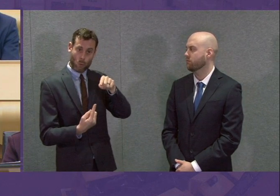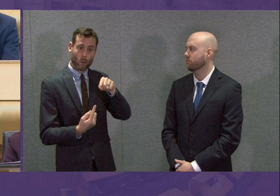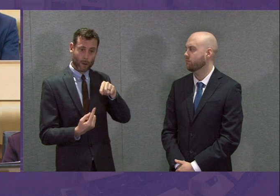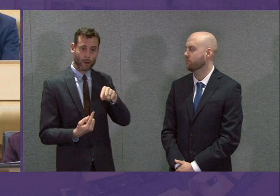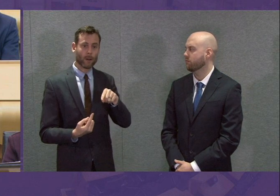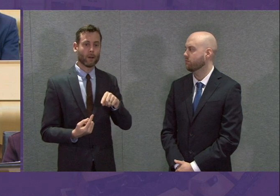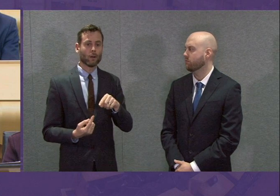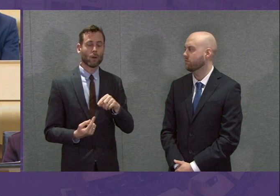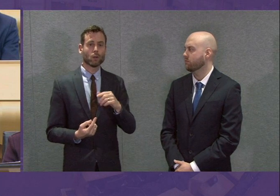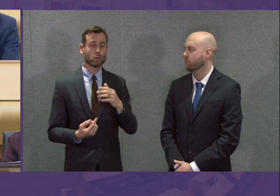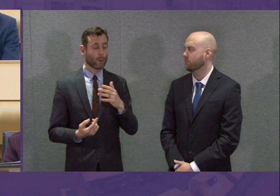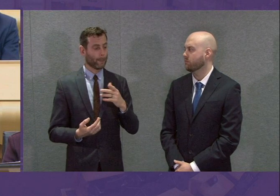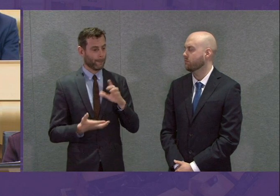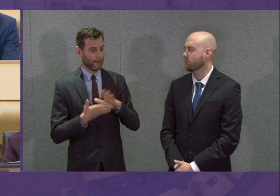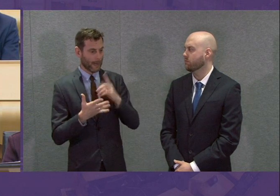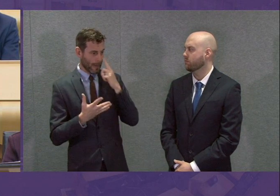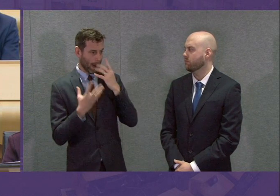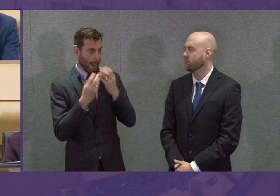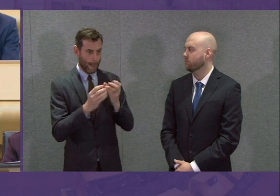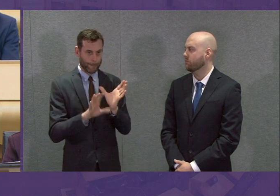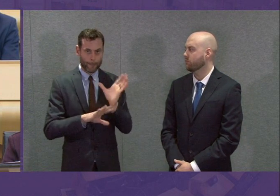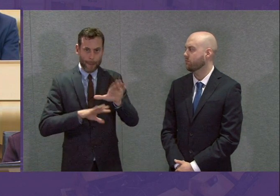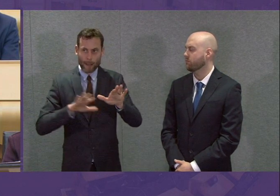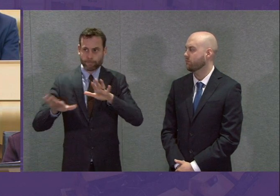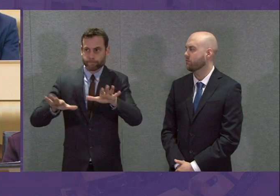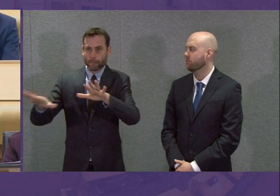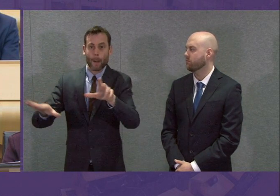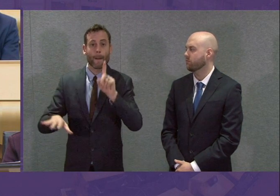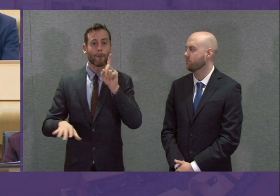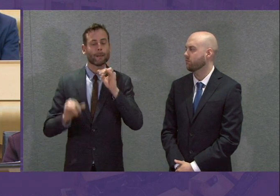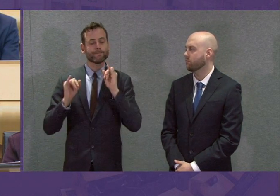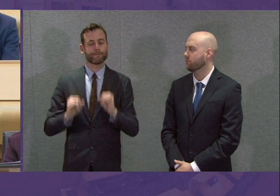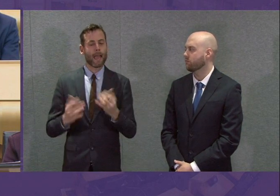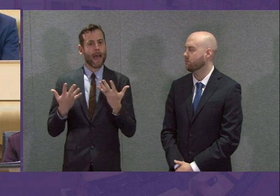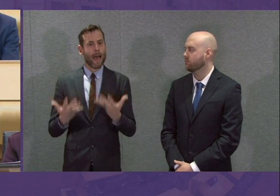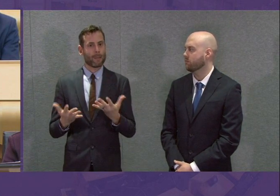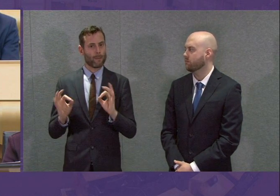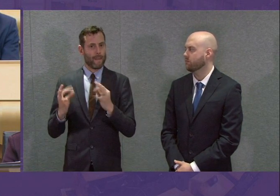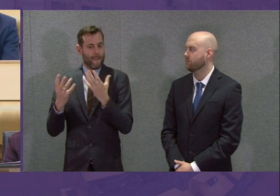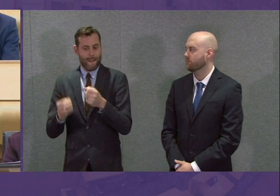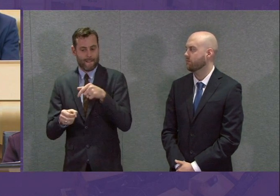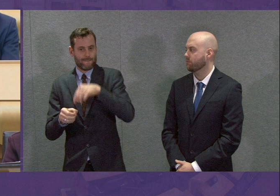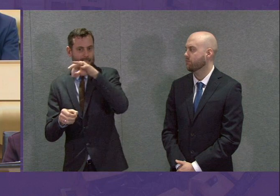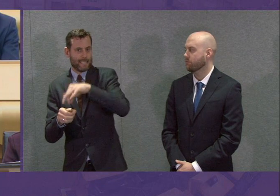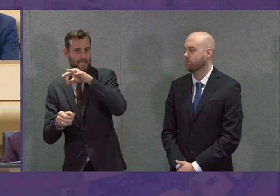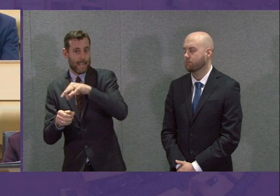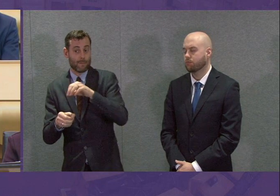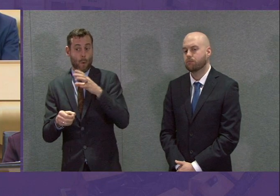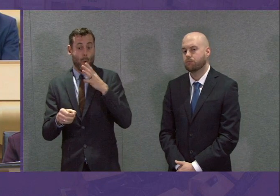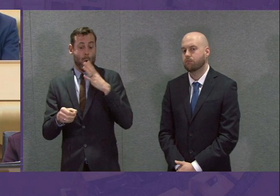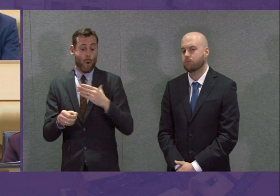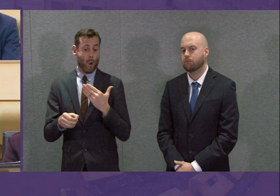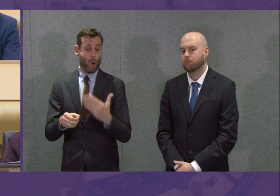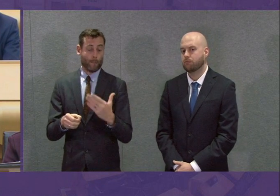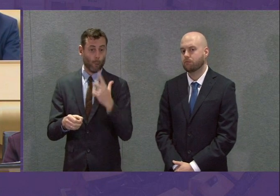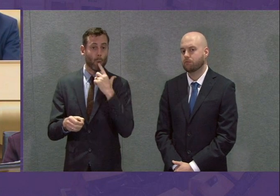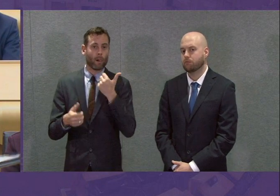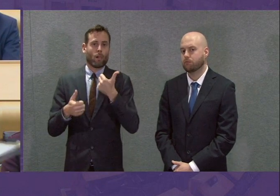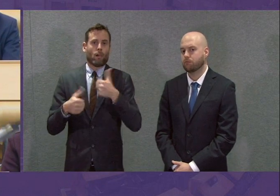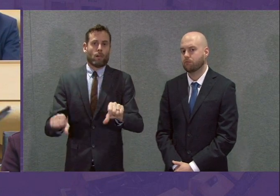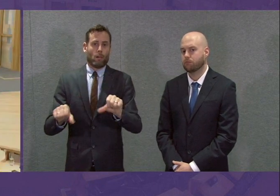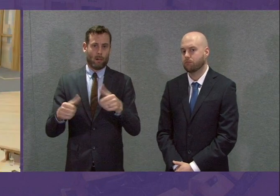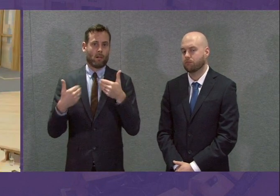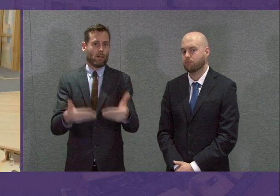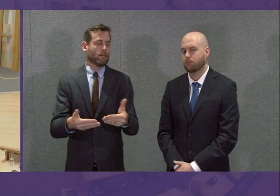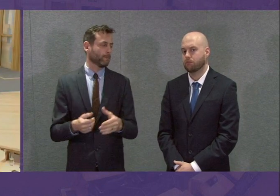trying to get people back to normal. So these tests are not available right now, but I hope the work that's ongoing will see them become available as soon as